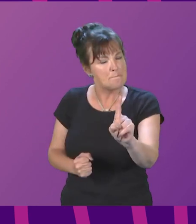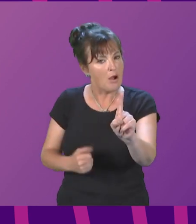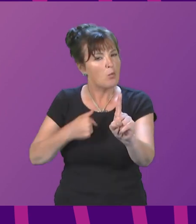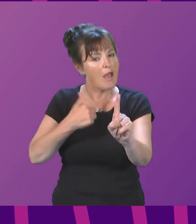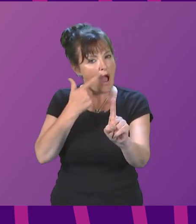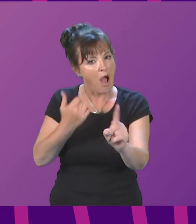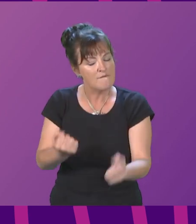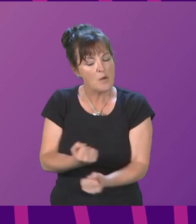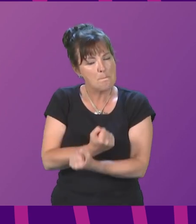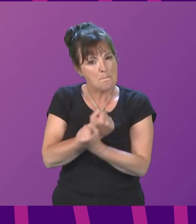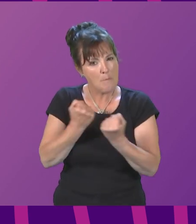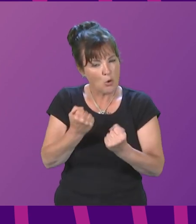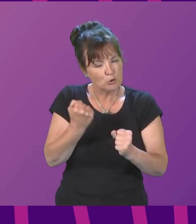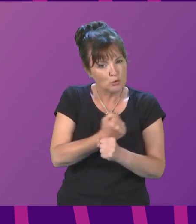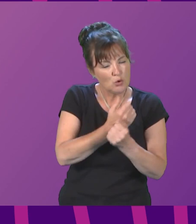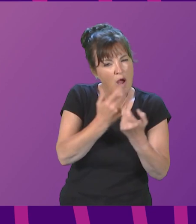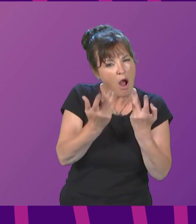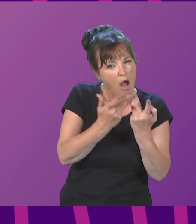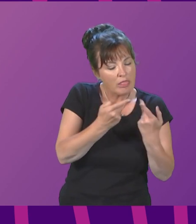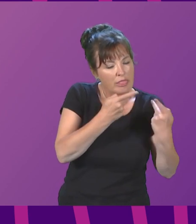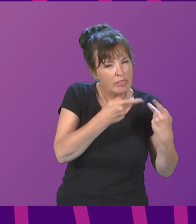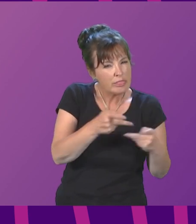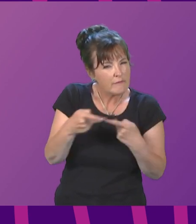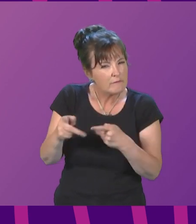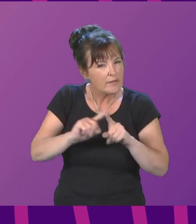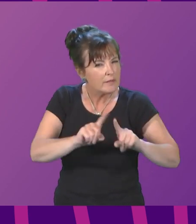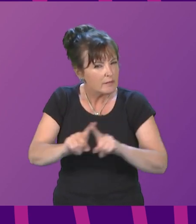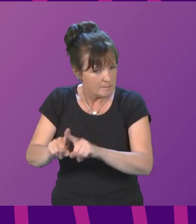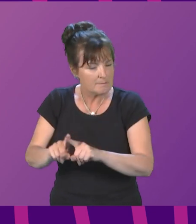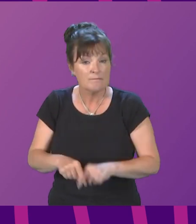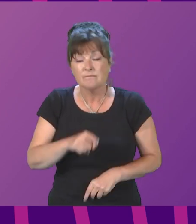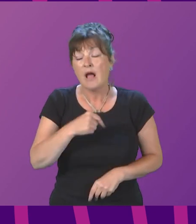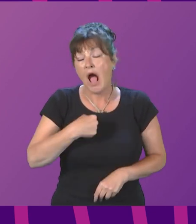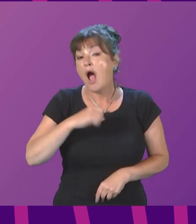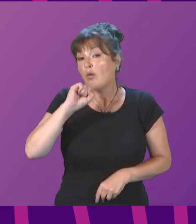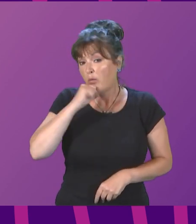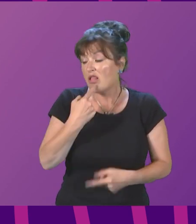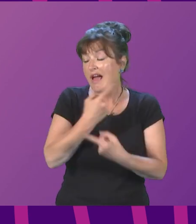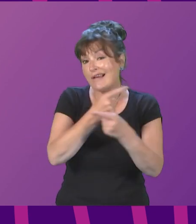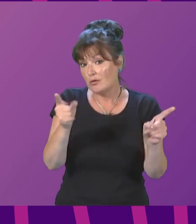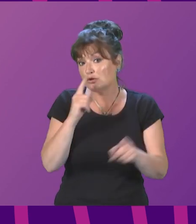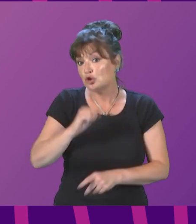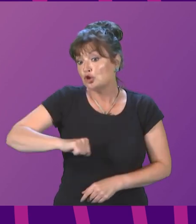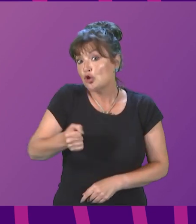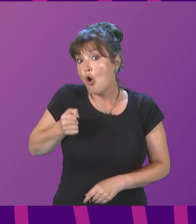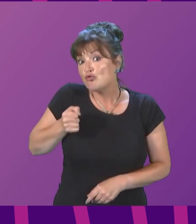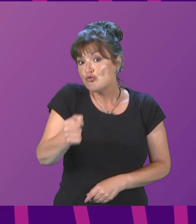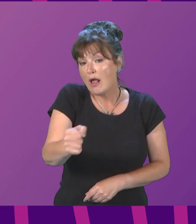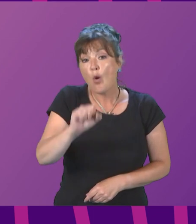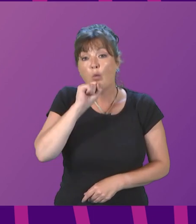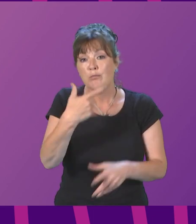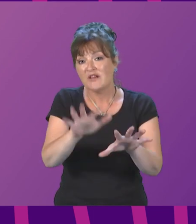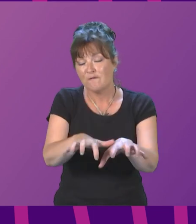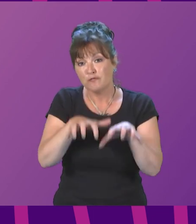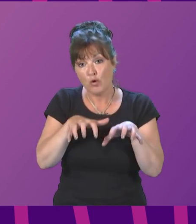use our devolved powers to bear firmly down on. To that end, I can announce that Scott rail fares will be